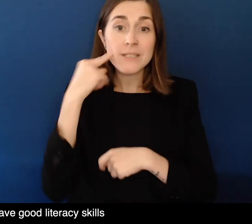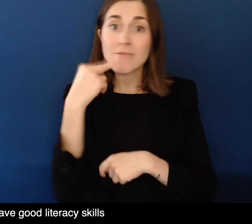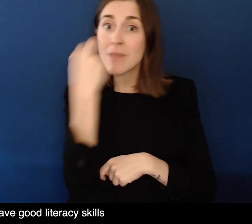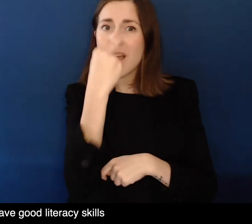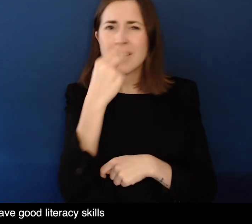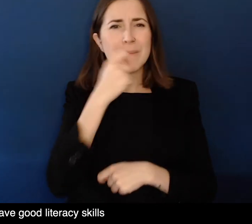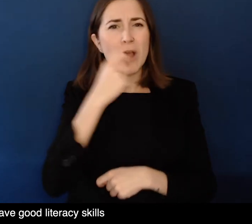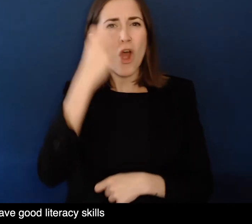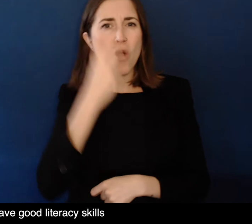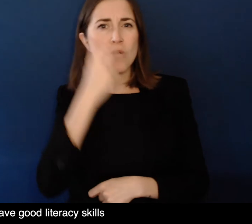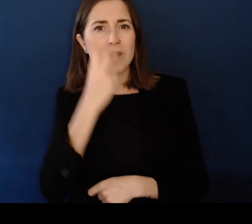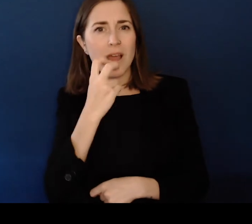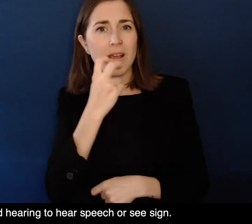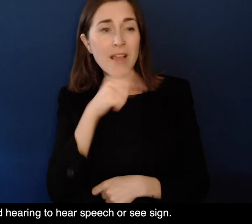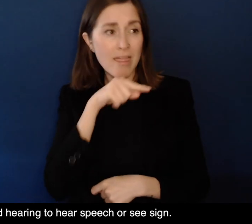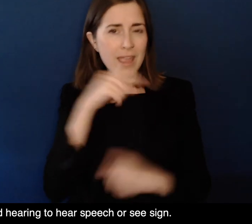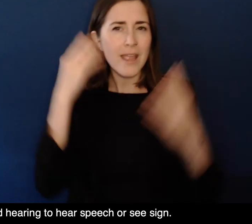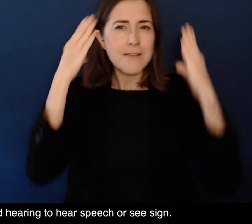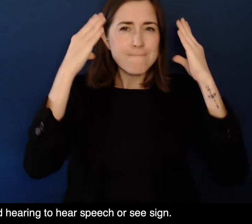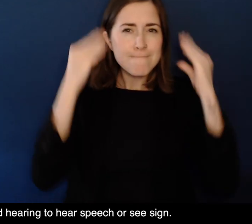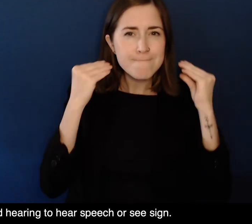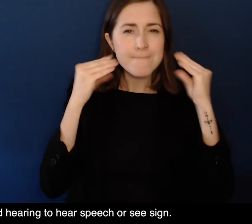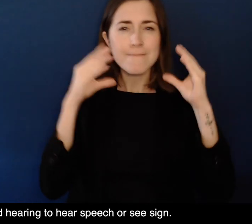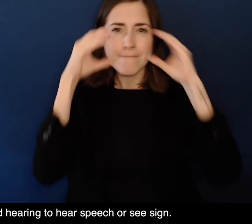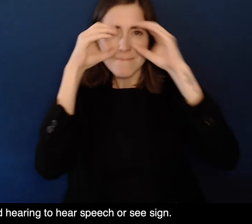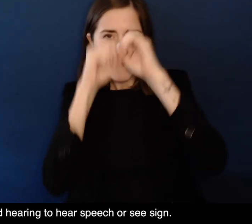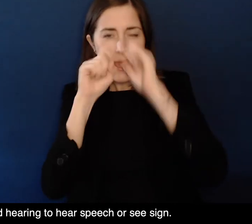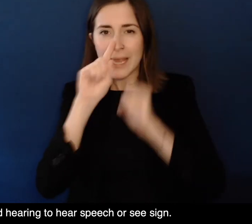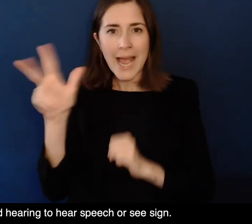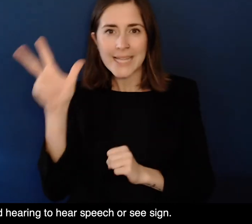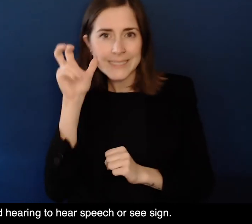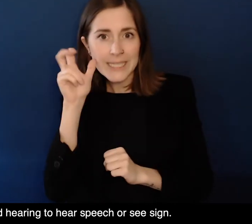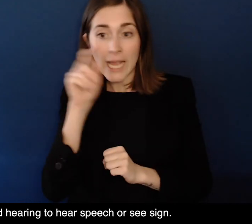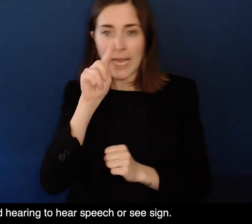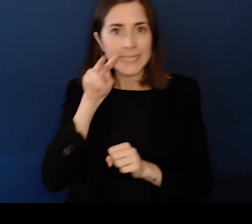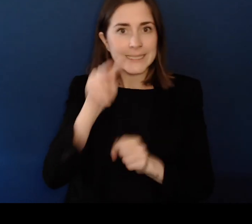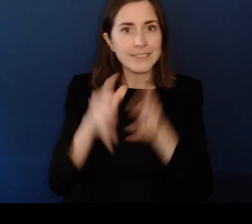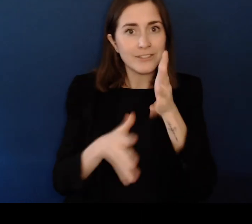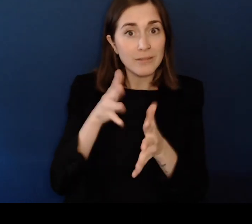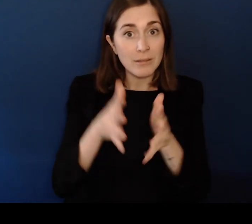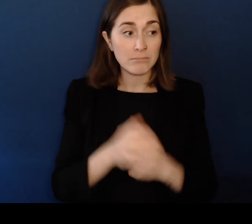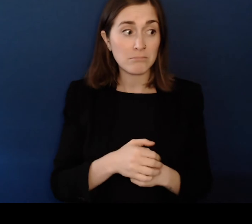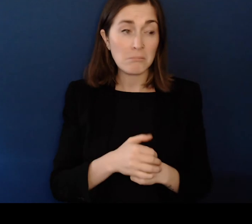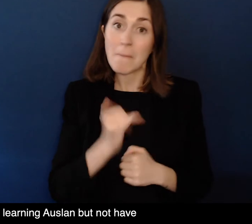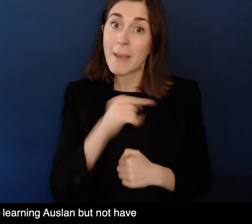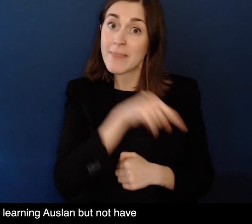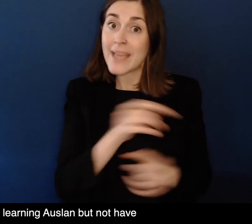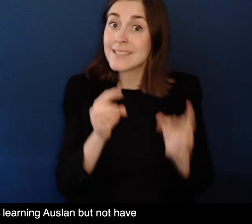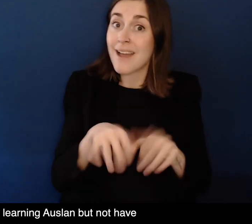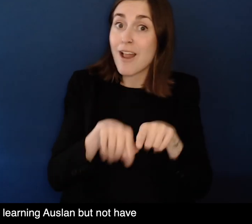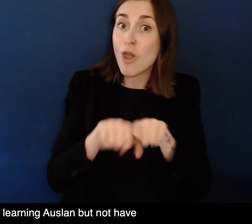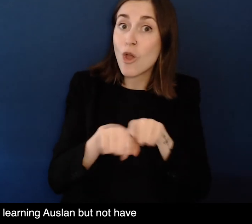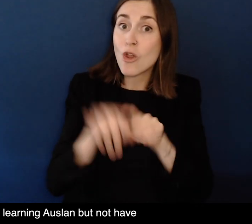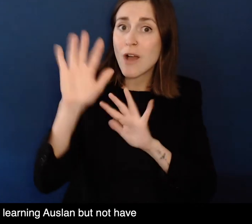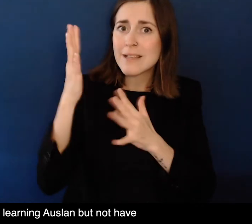They will have good literacy skills But not enough vision and hearing To hear speech or see sign They may also